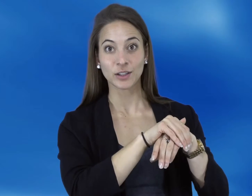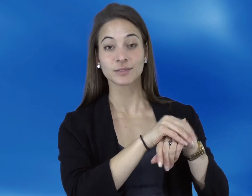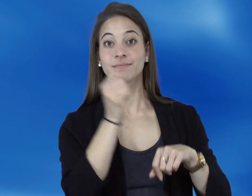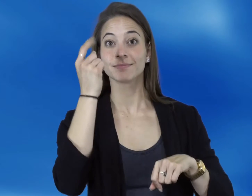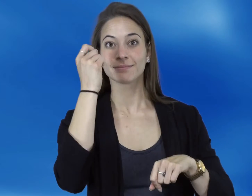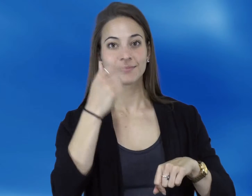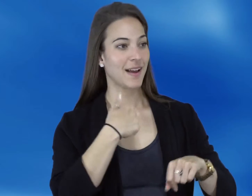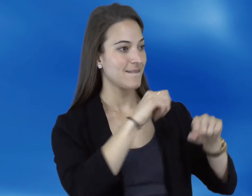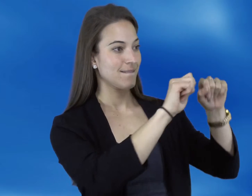text.